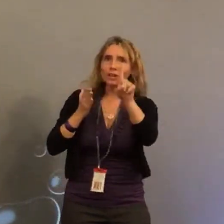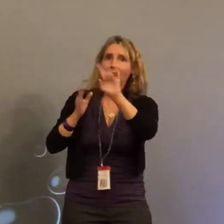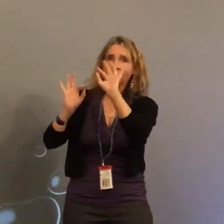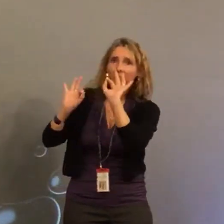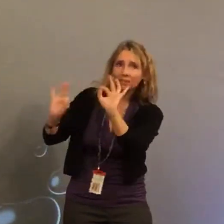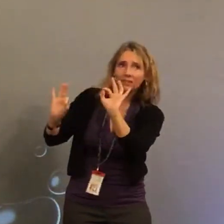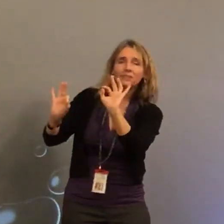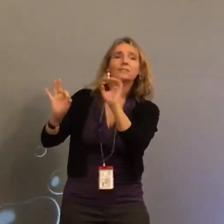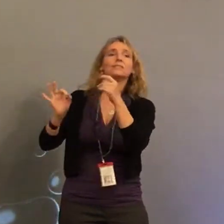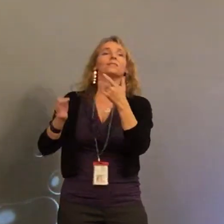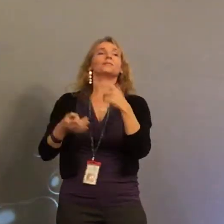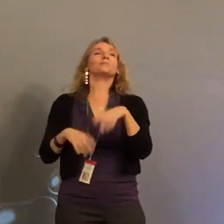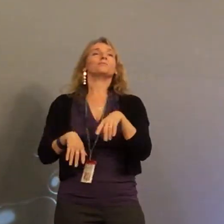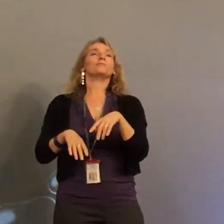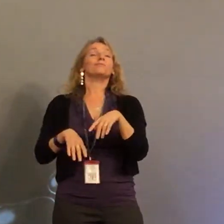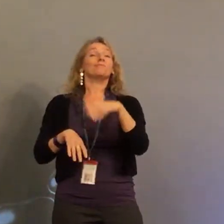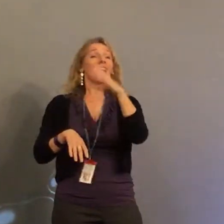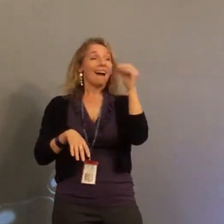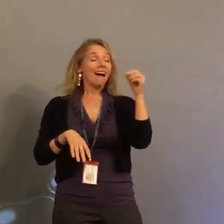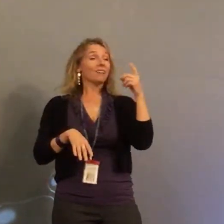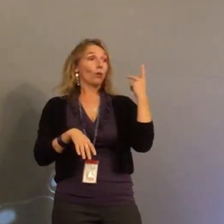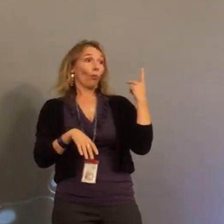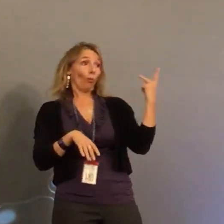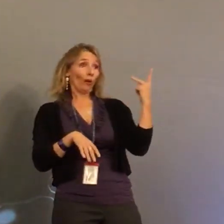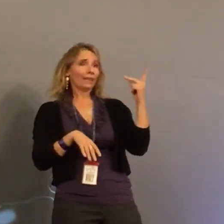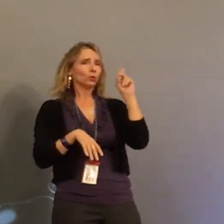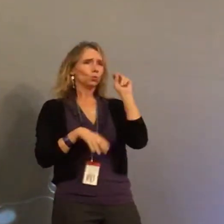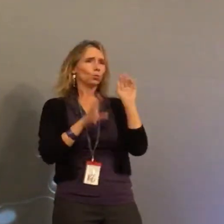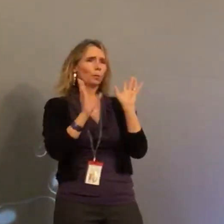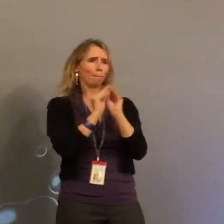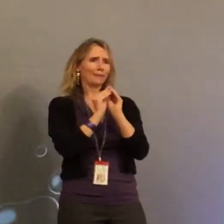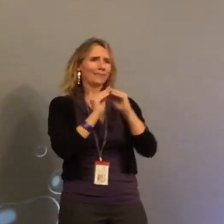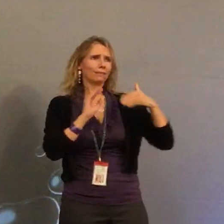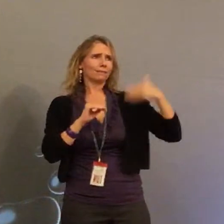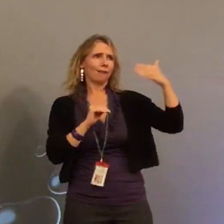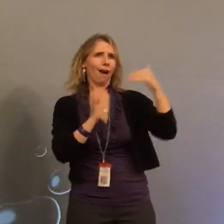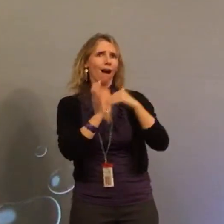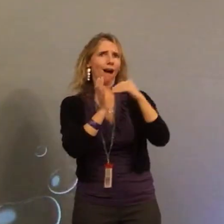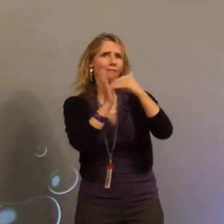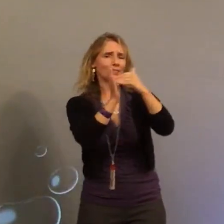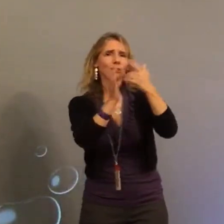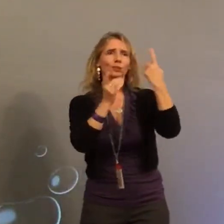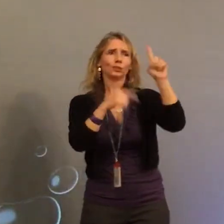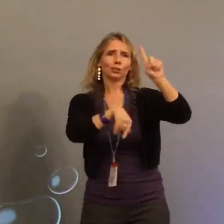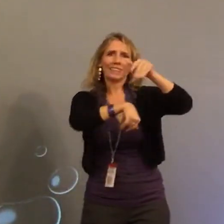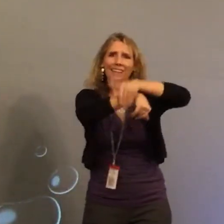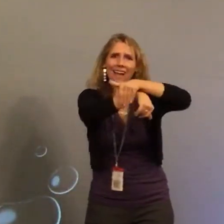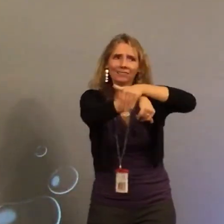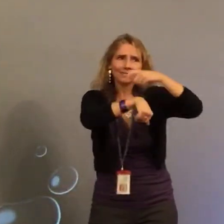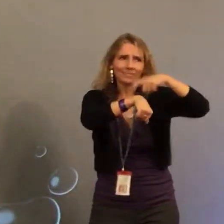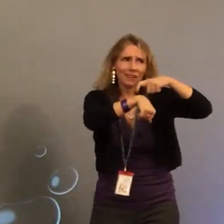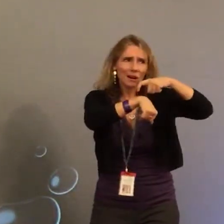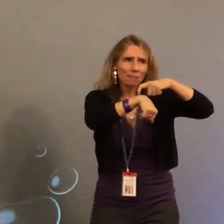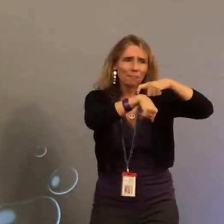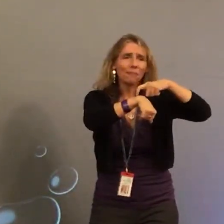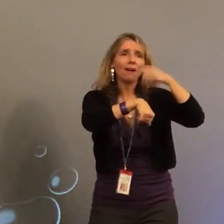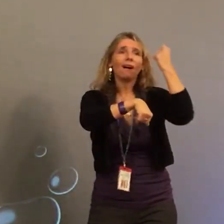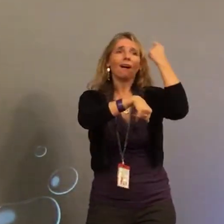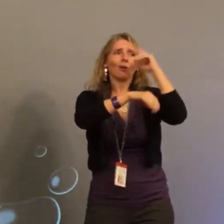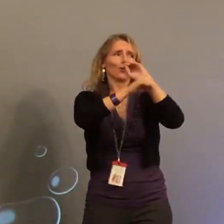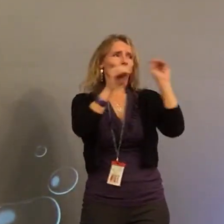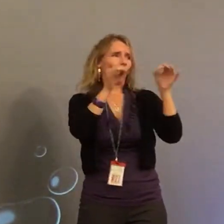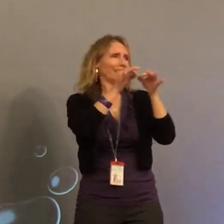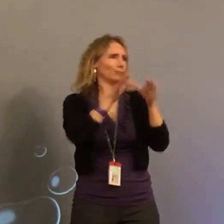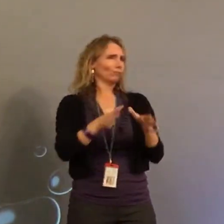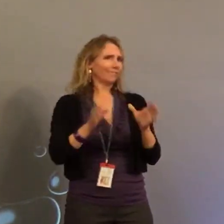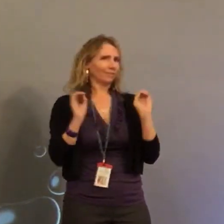He would personally come in and check on me to make sure I was okay. He and I would have periodic meetings as well, in